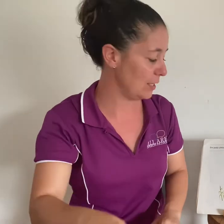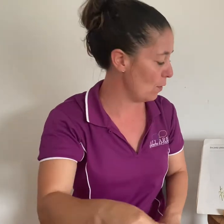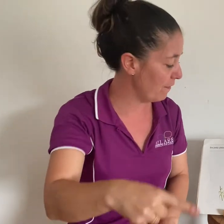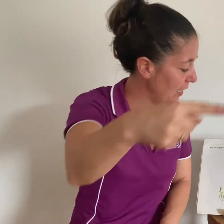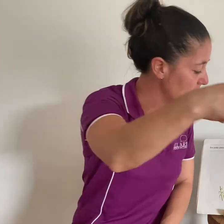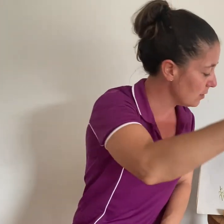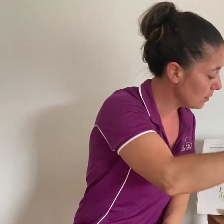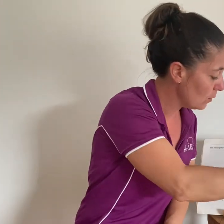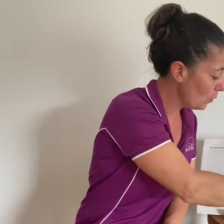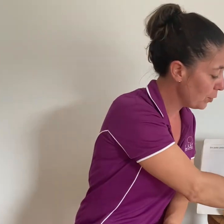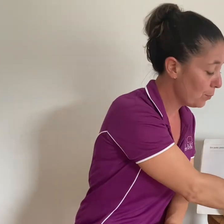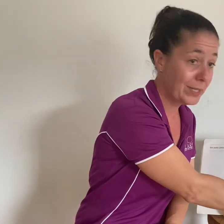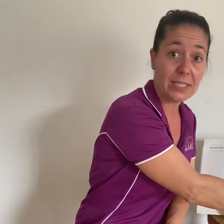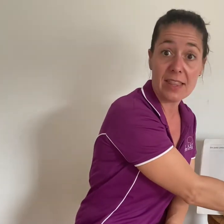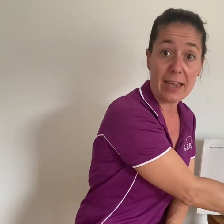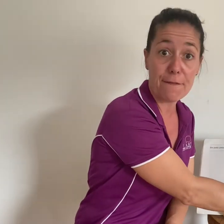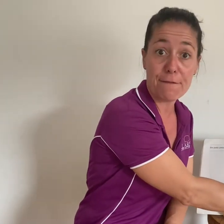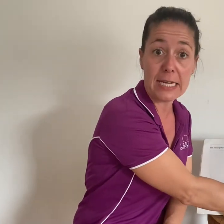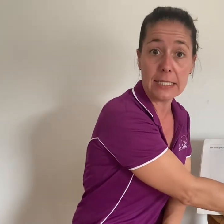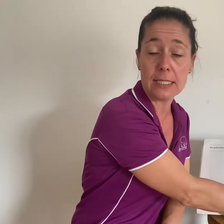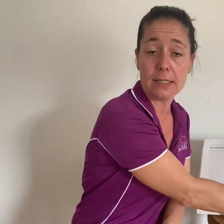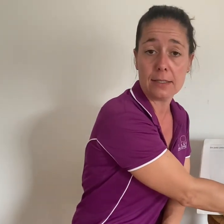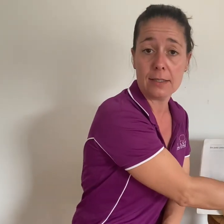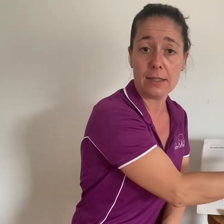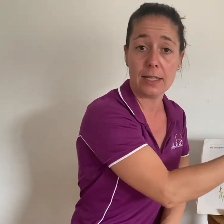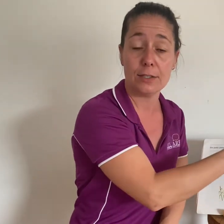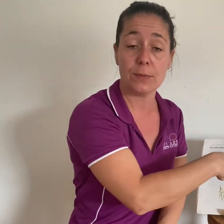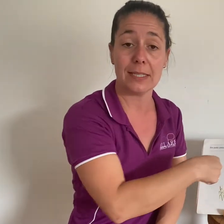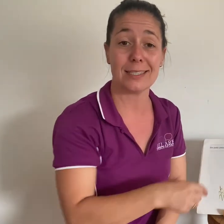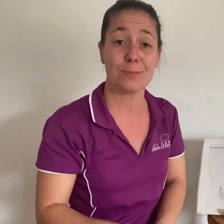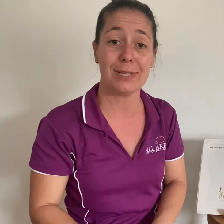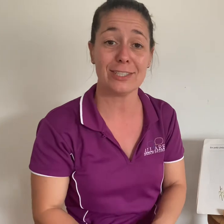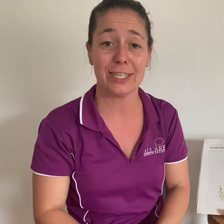your feet or you could point to their feet that are doing the splashing